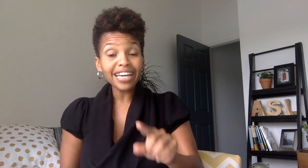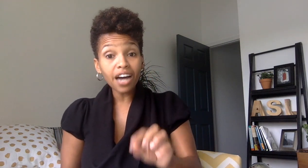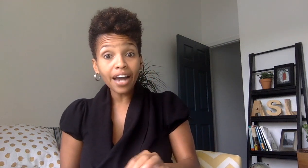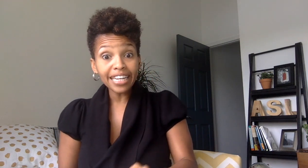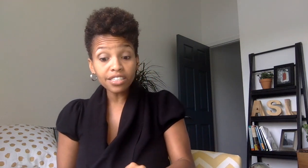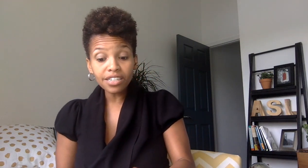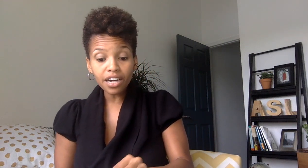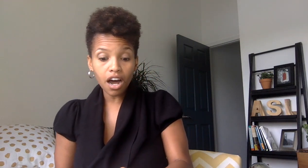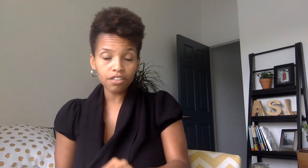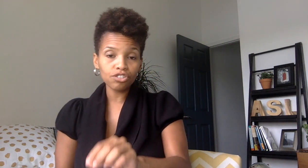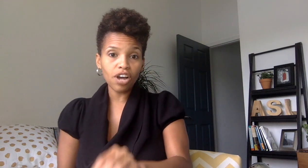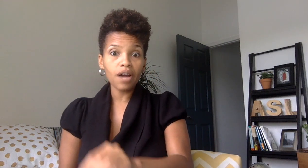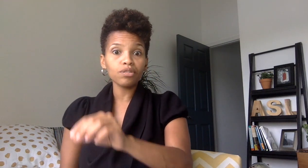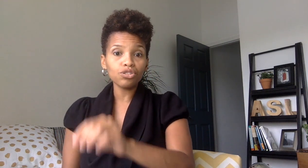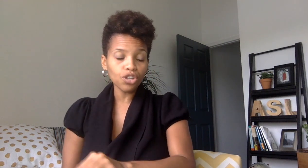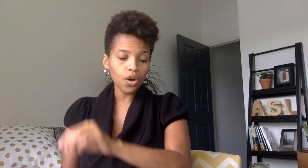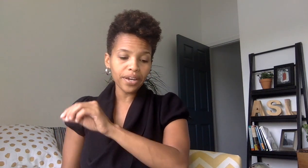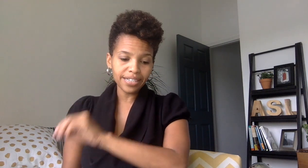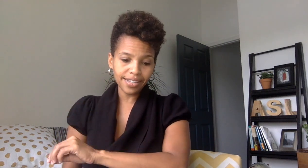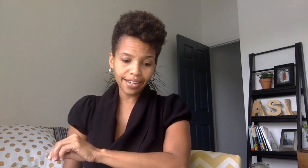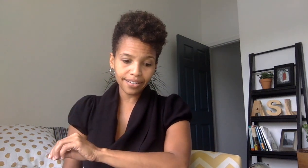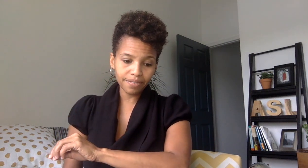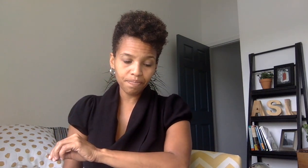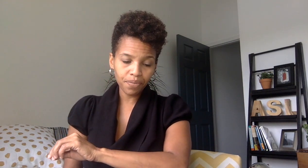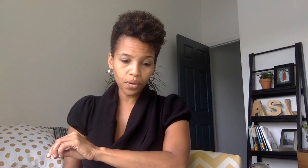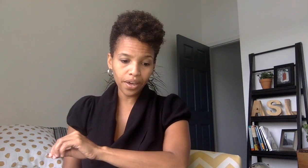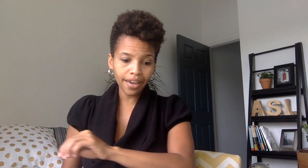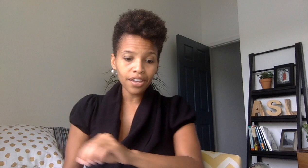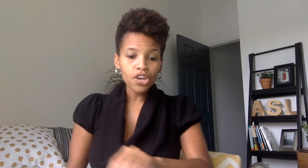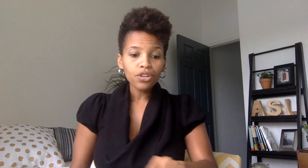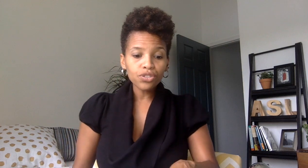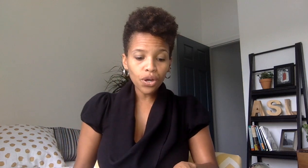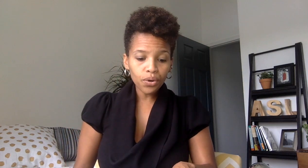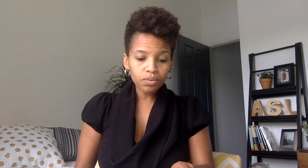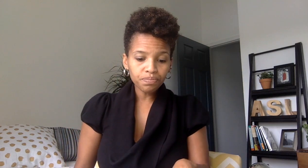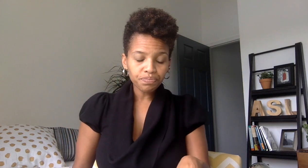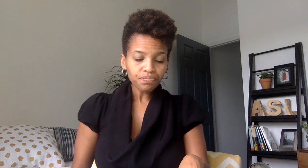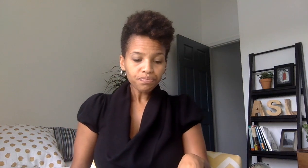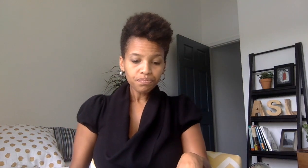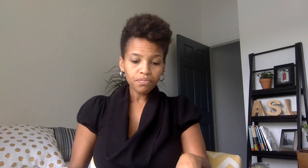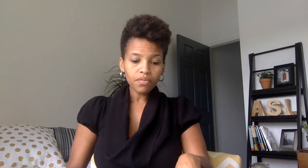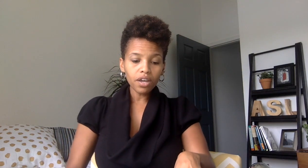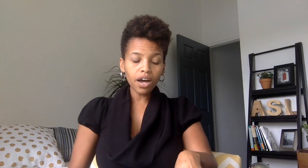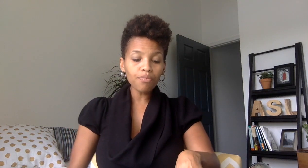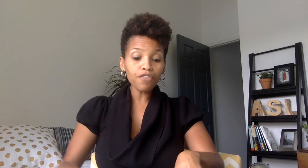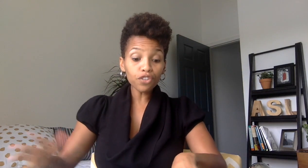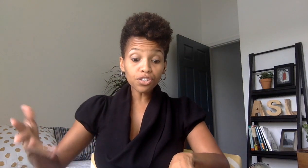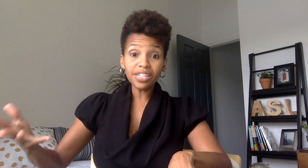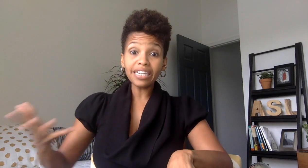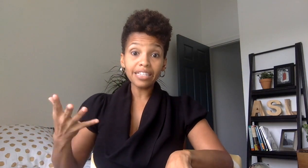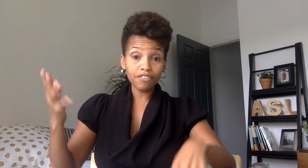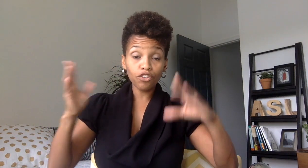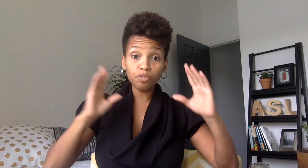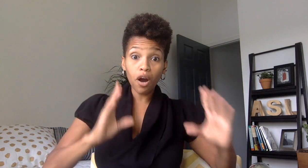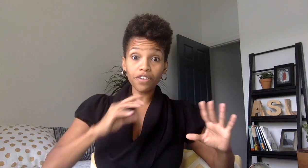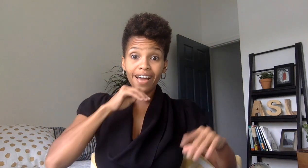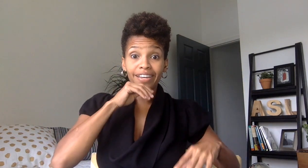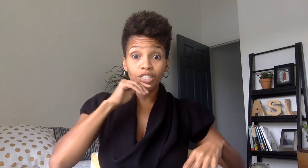got into college i was so excited okay so um the first thing the first part of that is